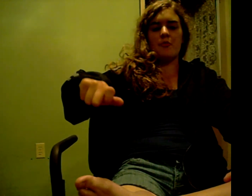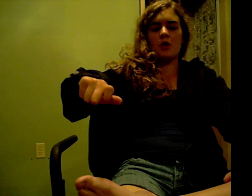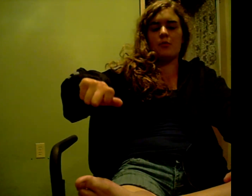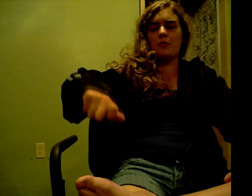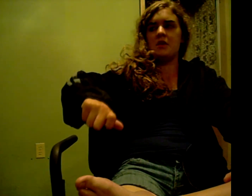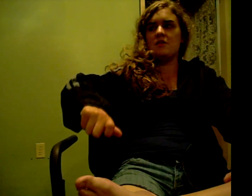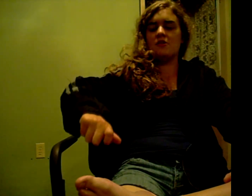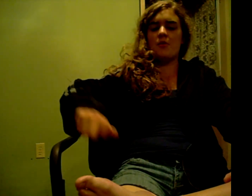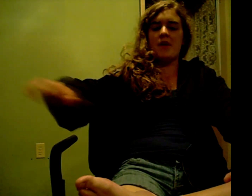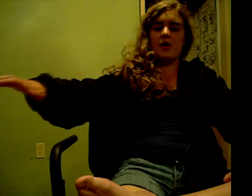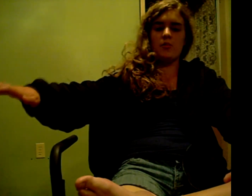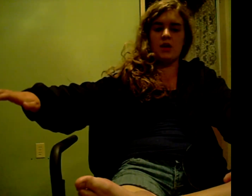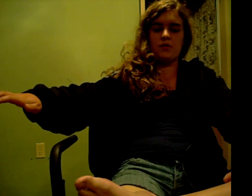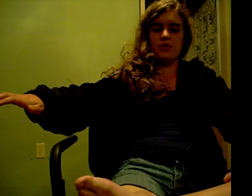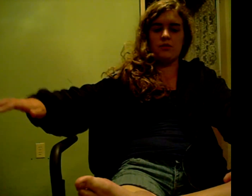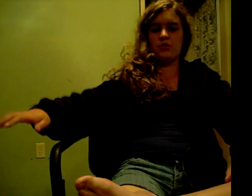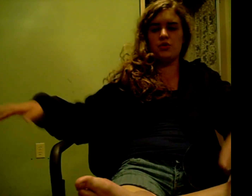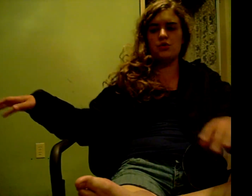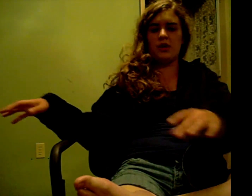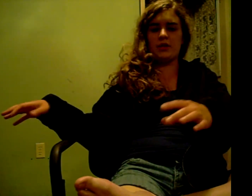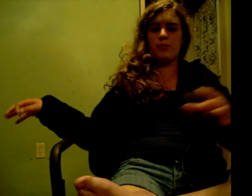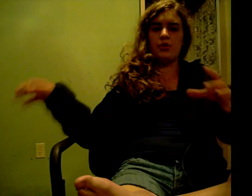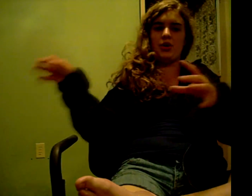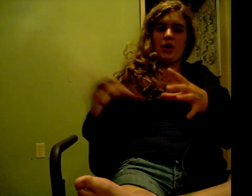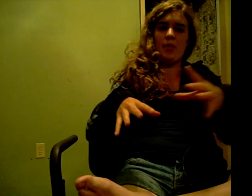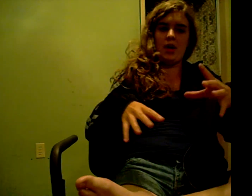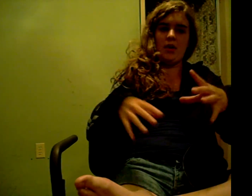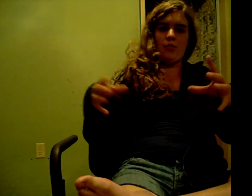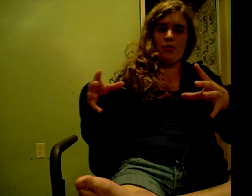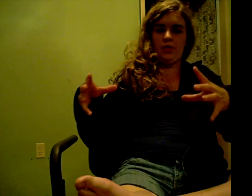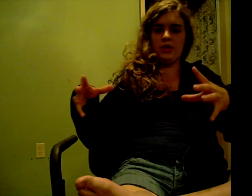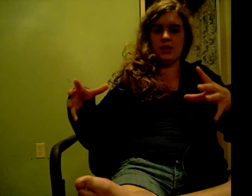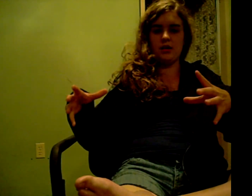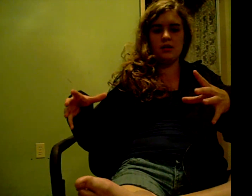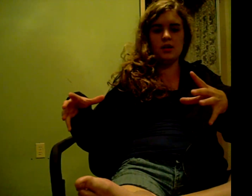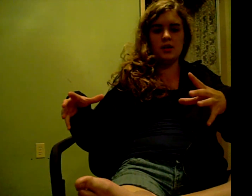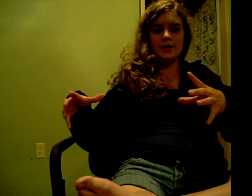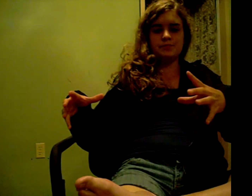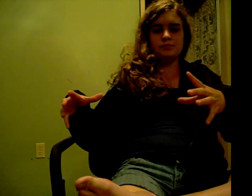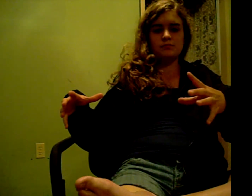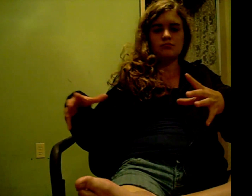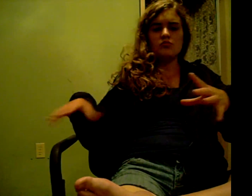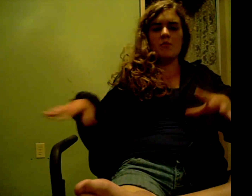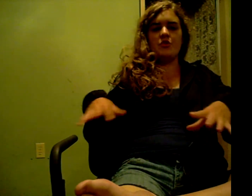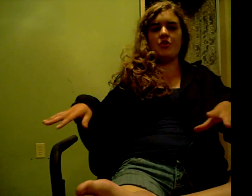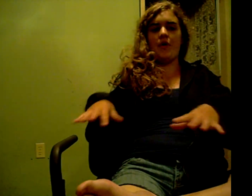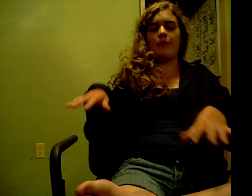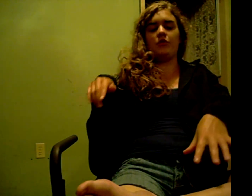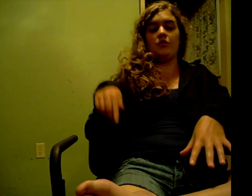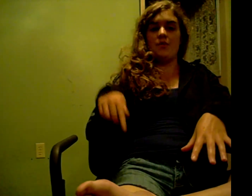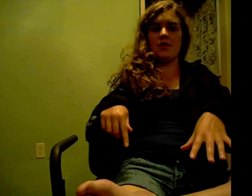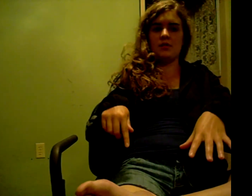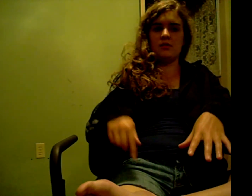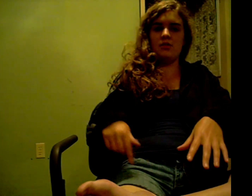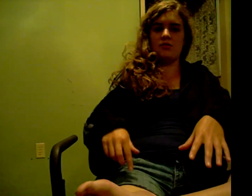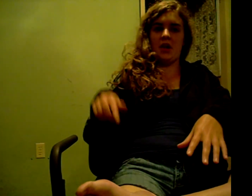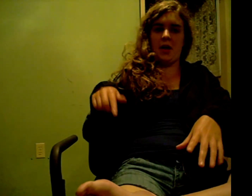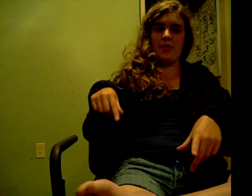probably easier to microwave it or do like the put it in a pan and boil it thing. But no, I was doing this. This is happening.